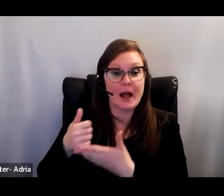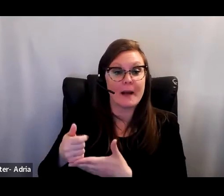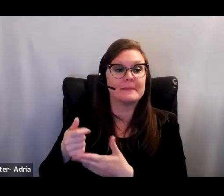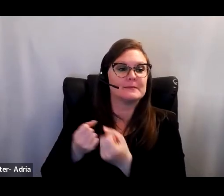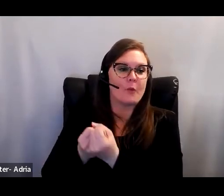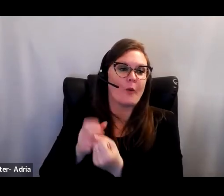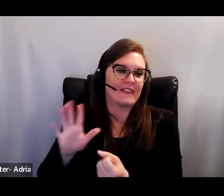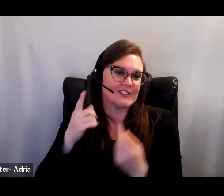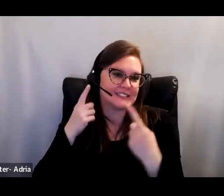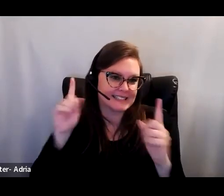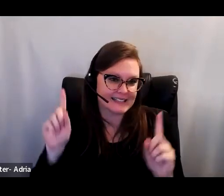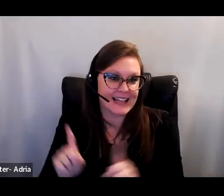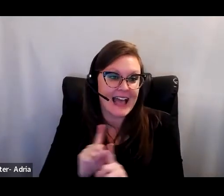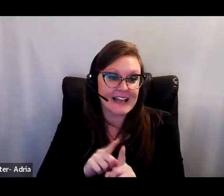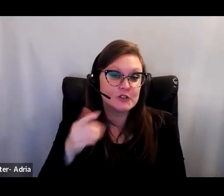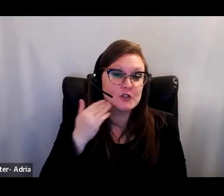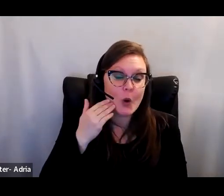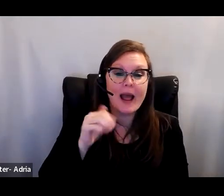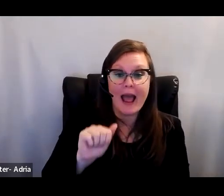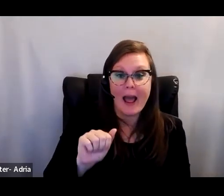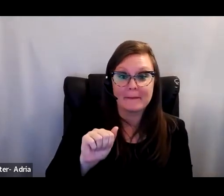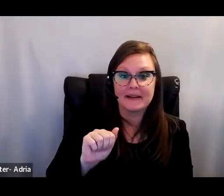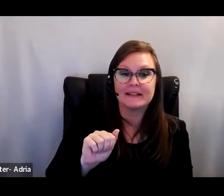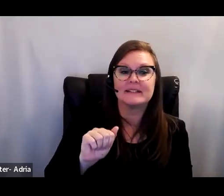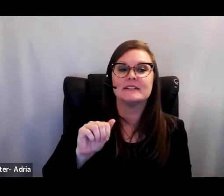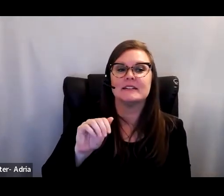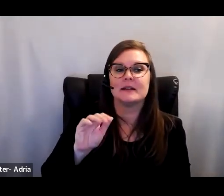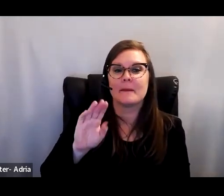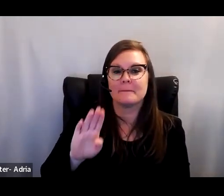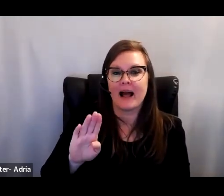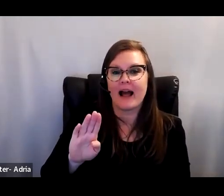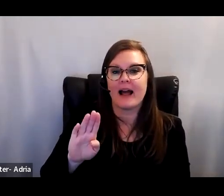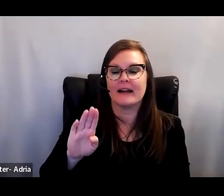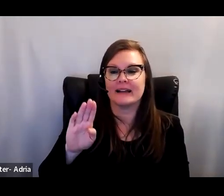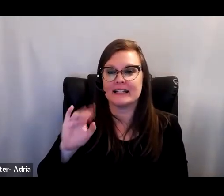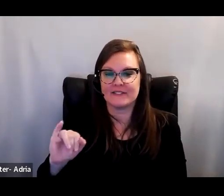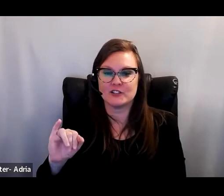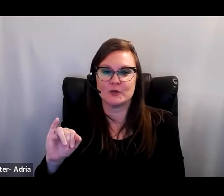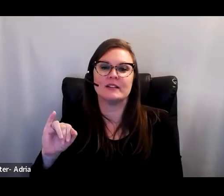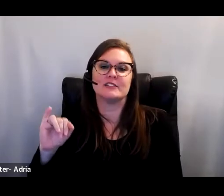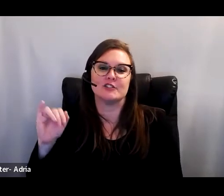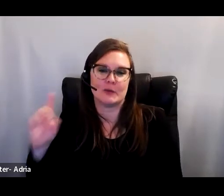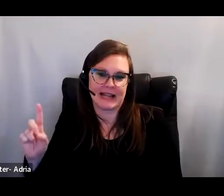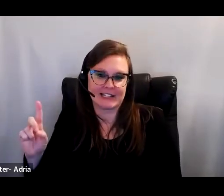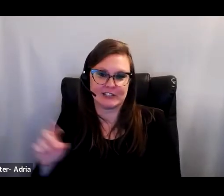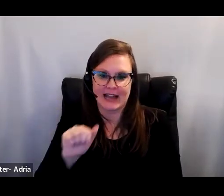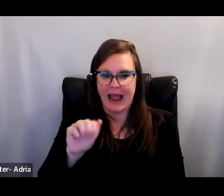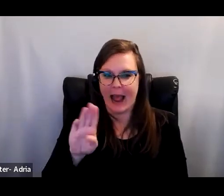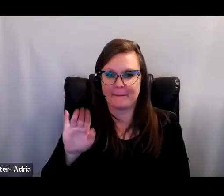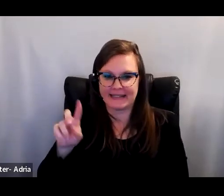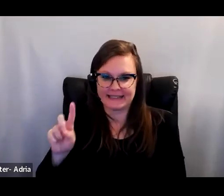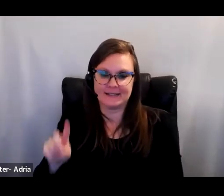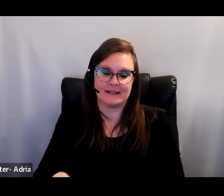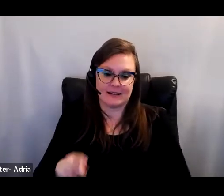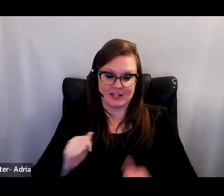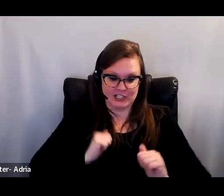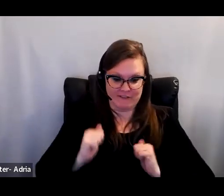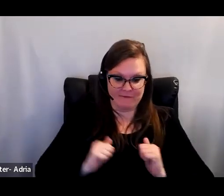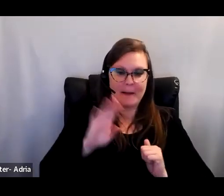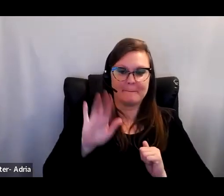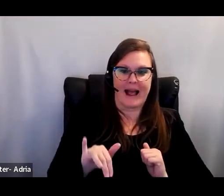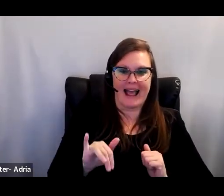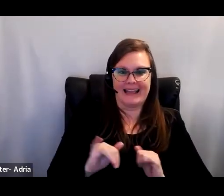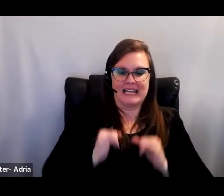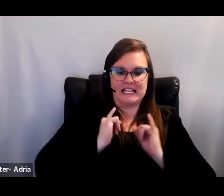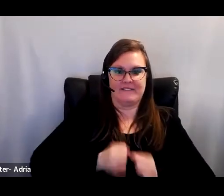As you may know, AVID stands for Achievement via Individual Determination, but students did not succeed on their motivation alone. They benefited from a